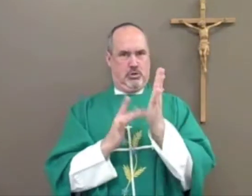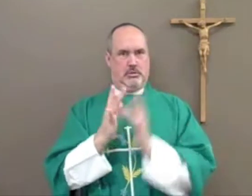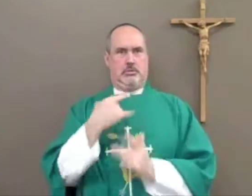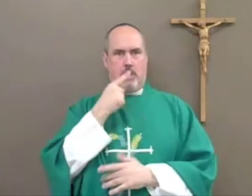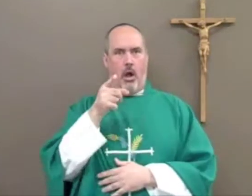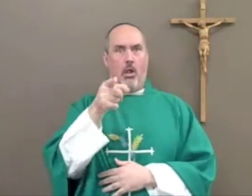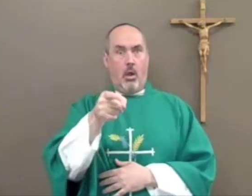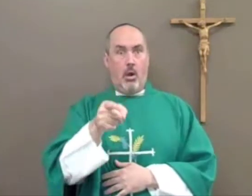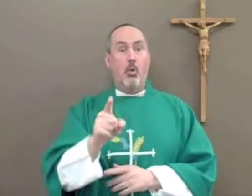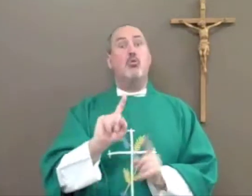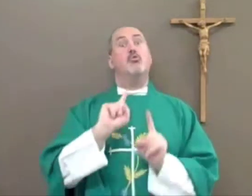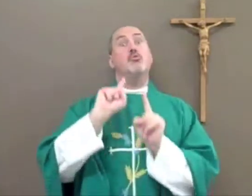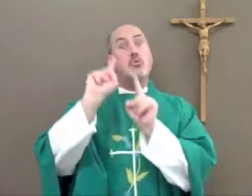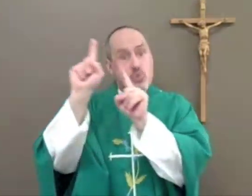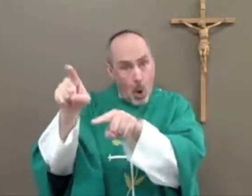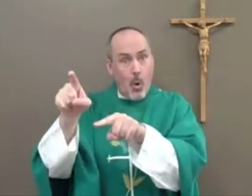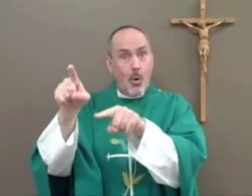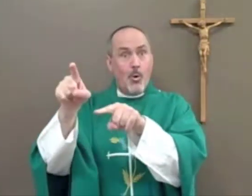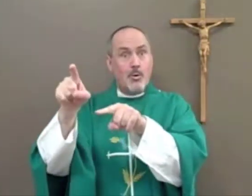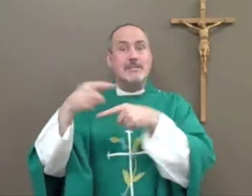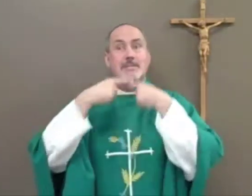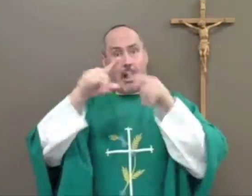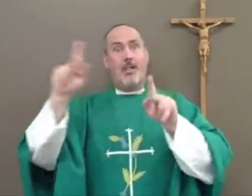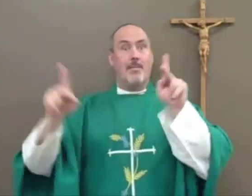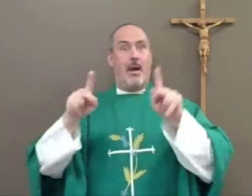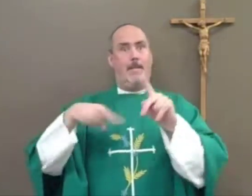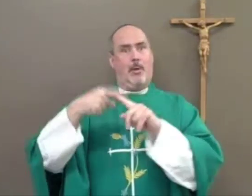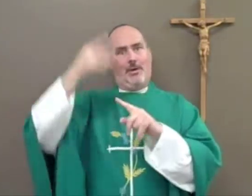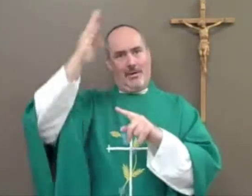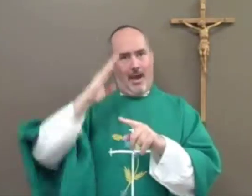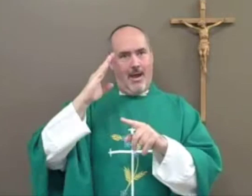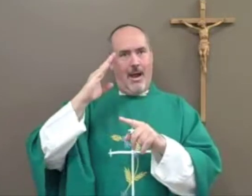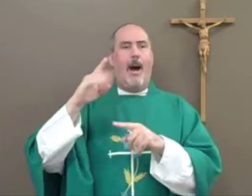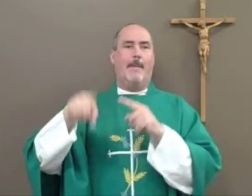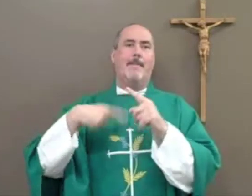read it, that we need to go forth and tell people about the good news.